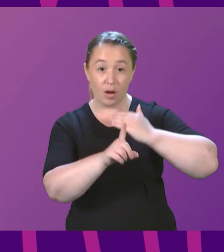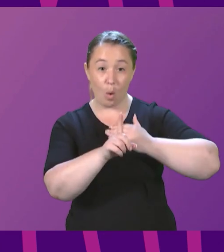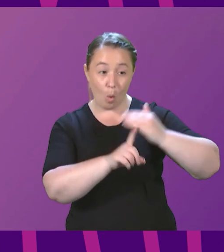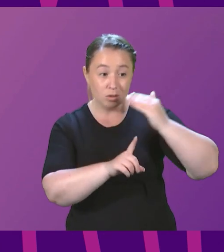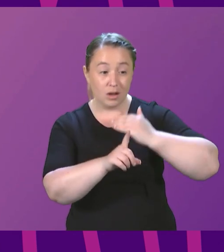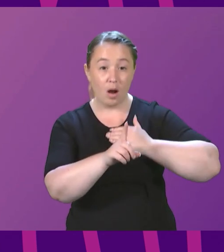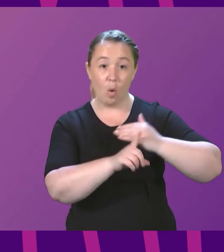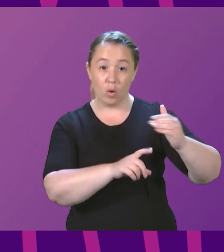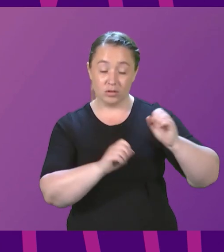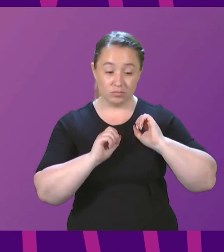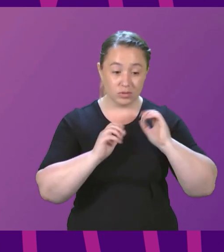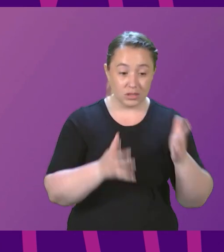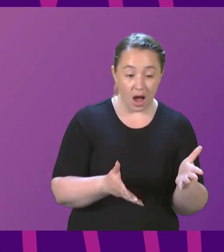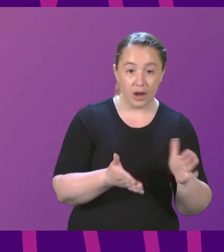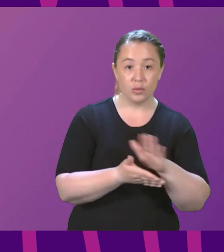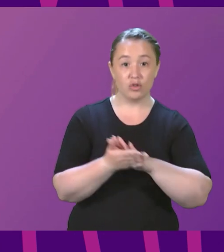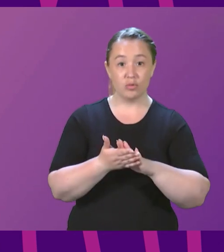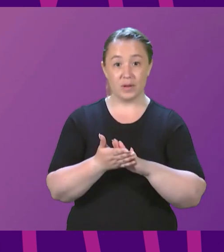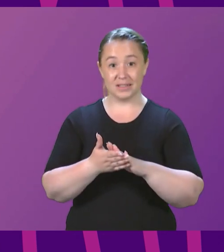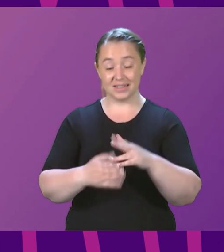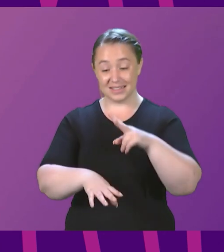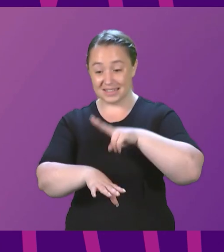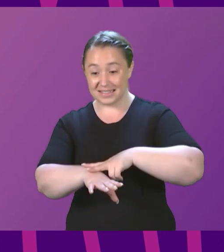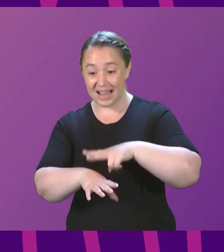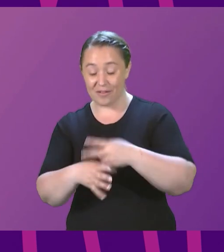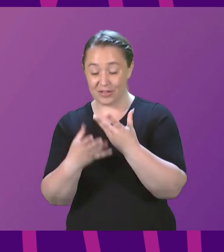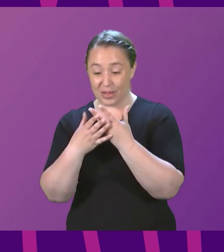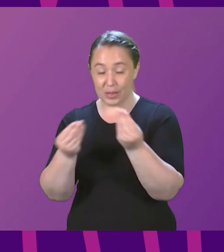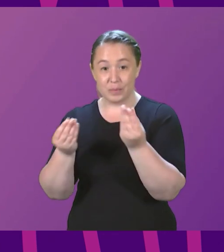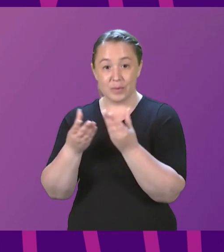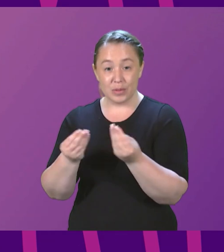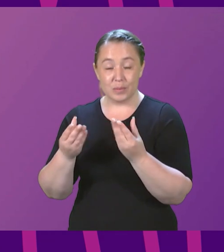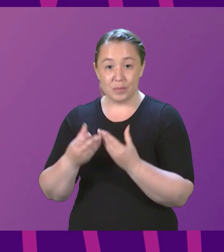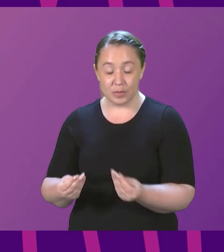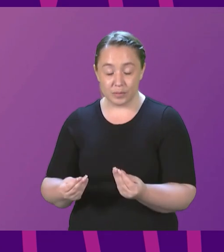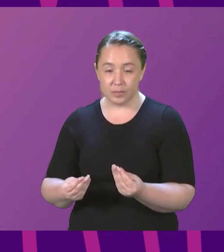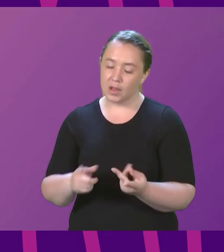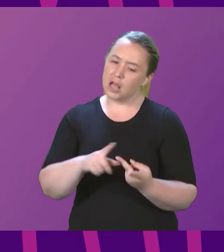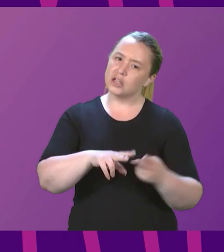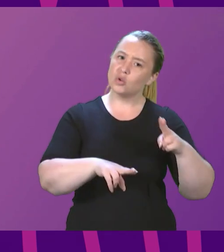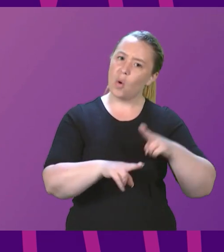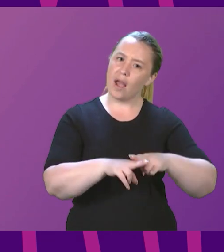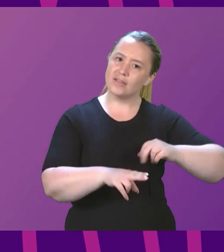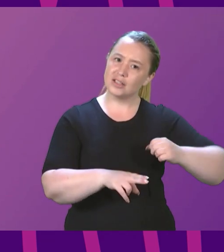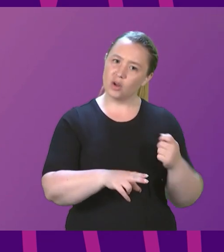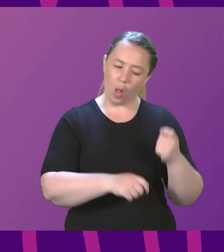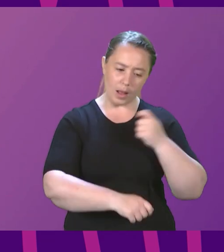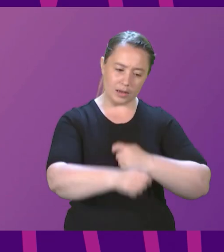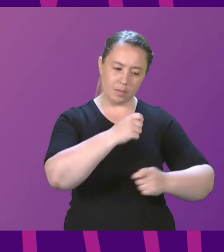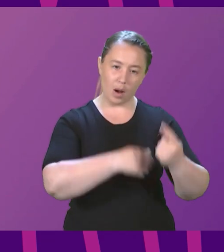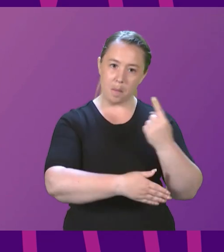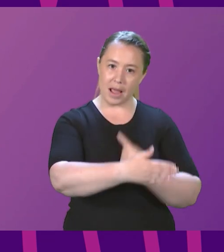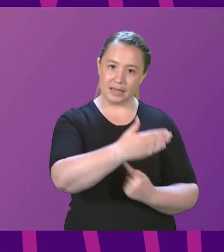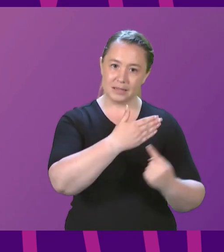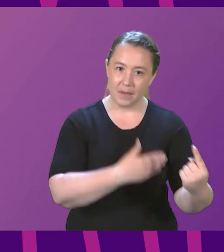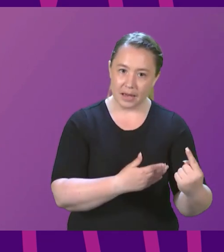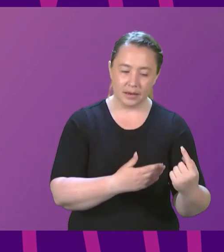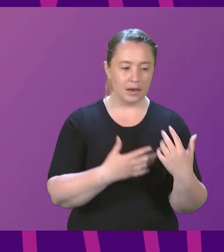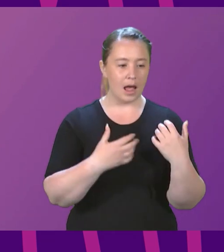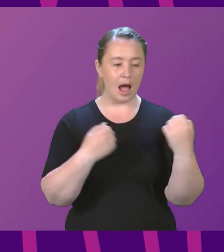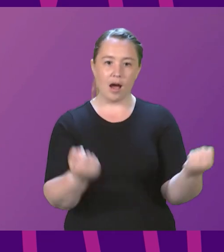roles. Does the first minister agree with me that only is Scotland becoming independent with normal powers such as immigration,